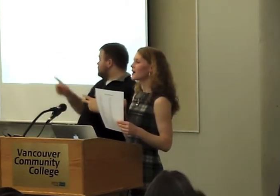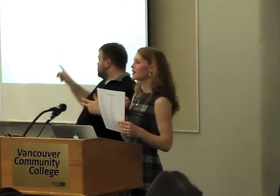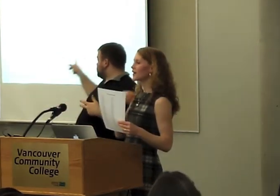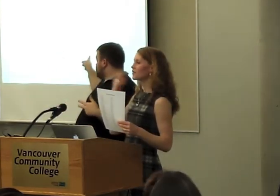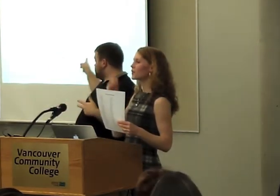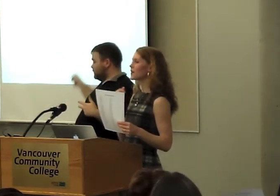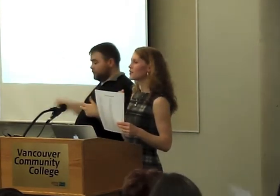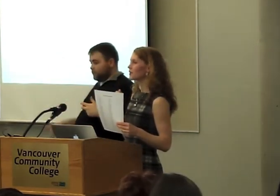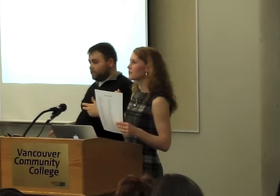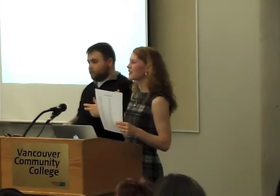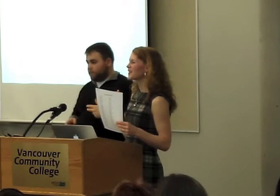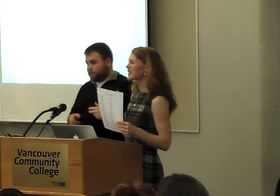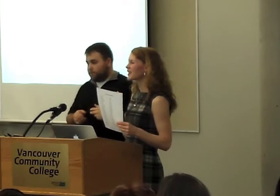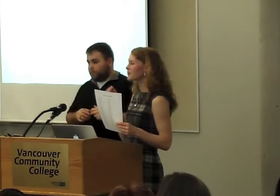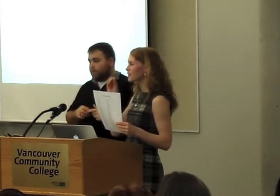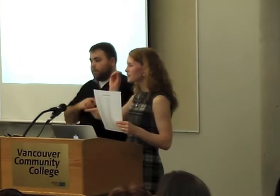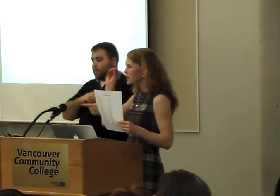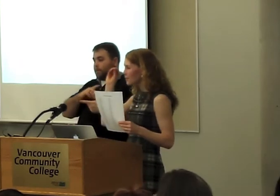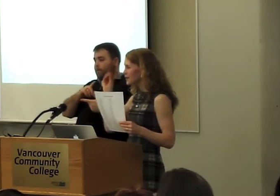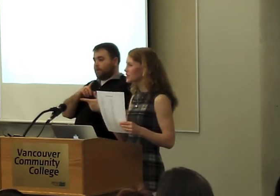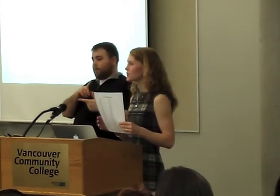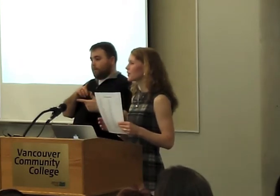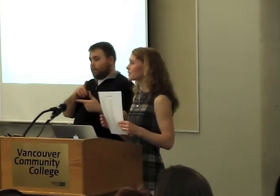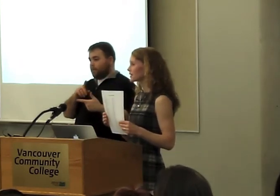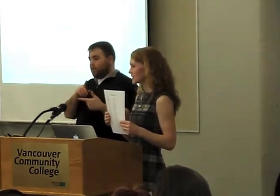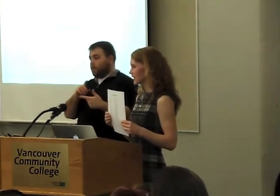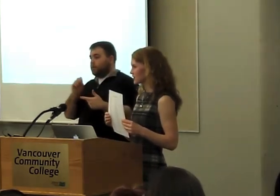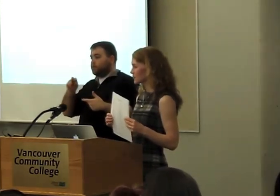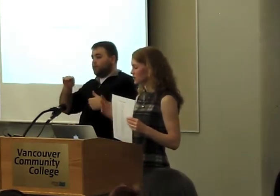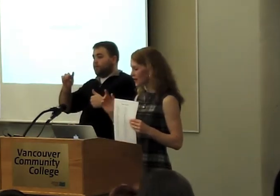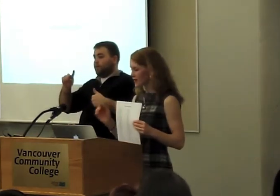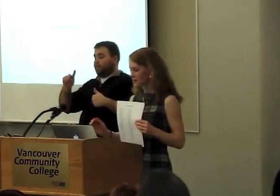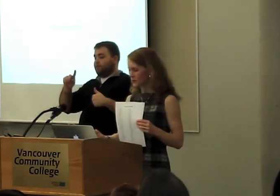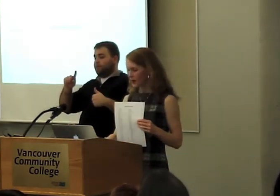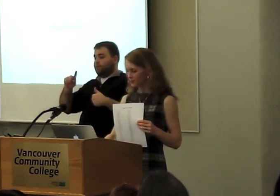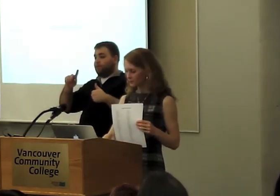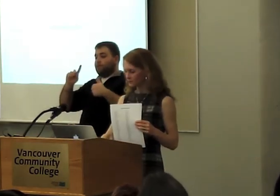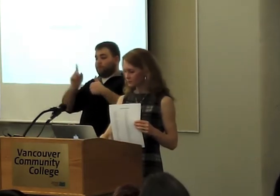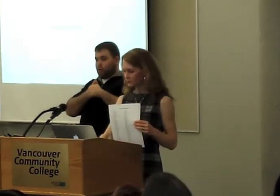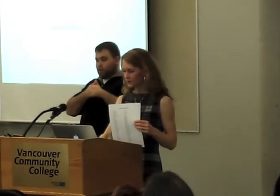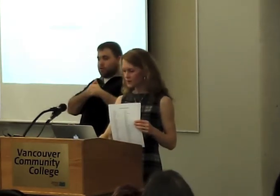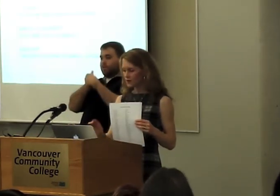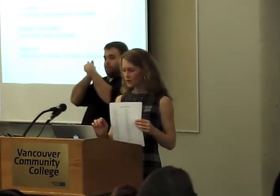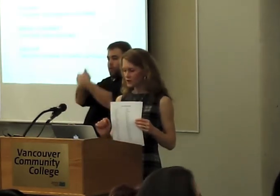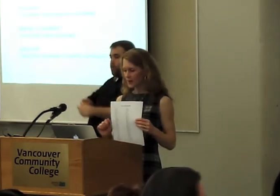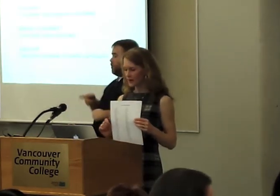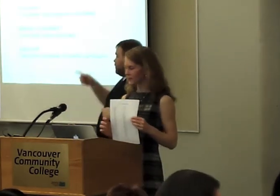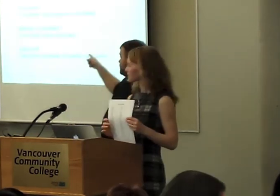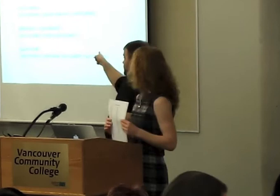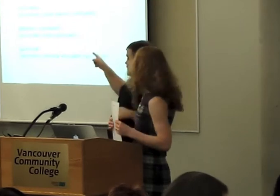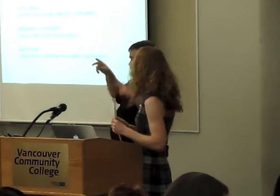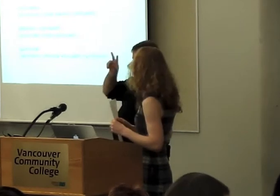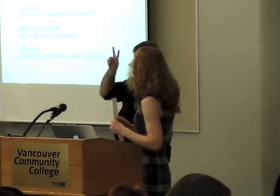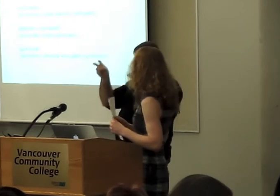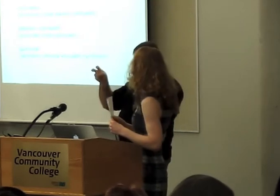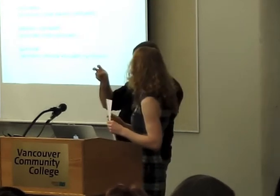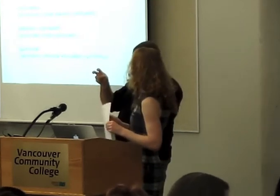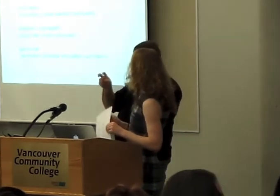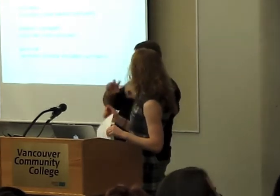then I'll let you know when you can begin thinking about topics you currently teach. And we'll try that as well. So your topics,